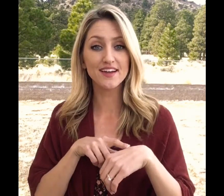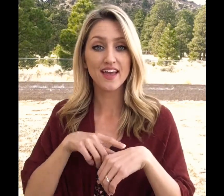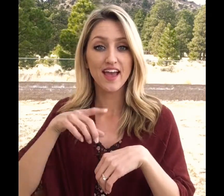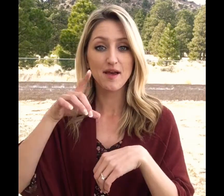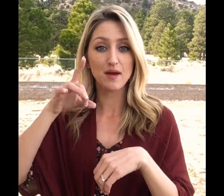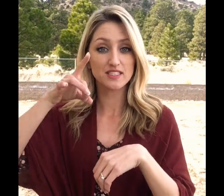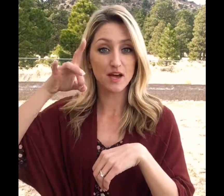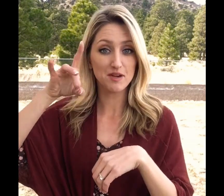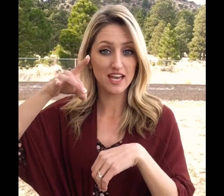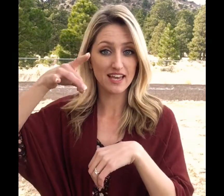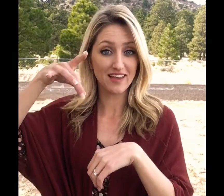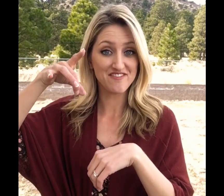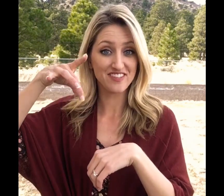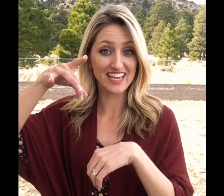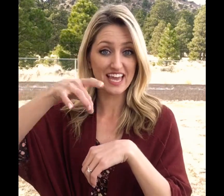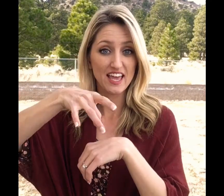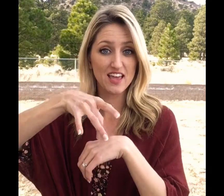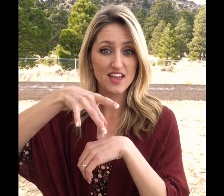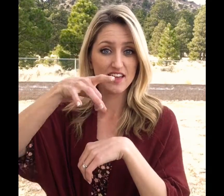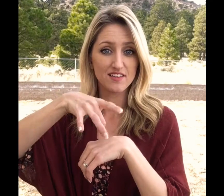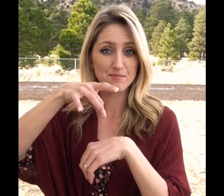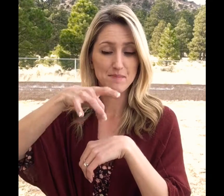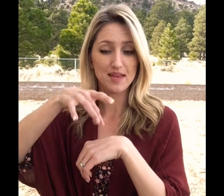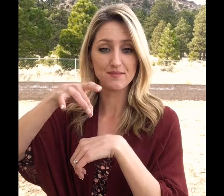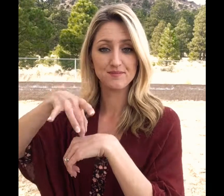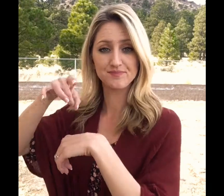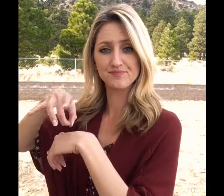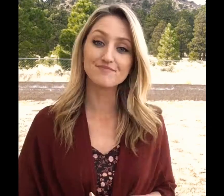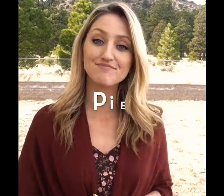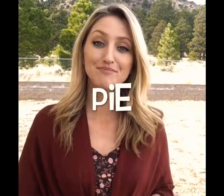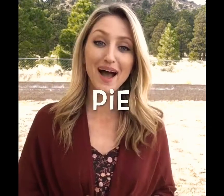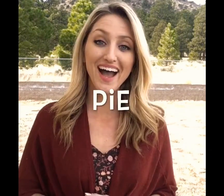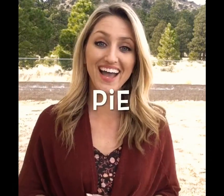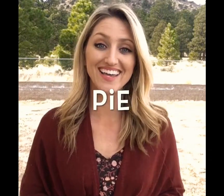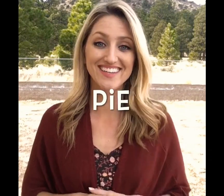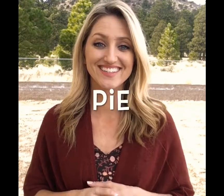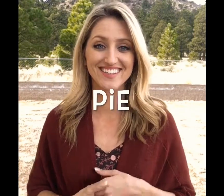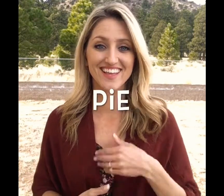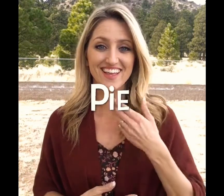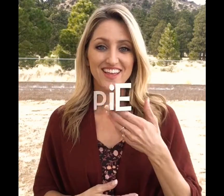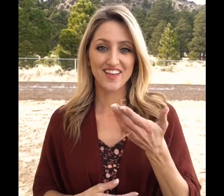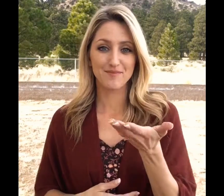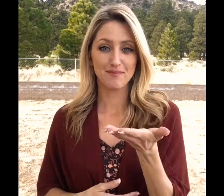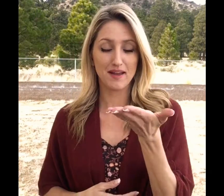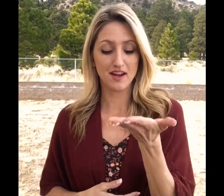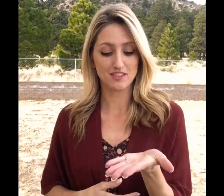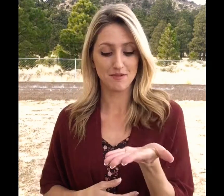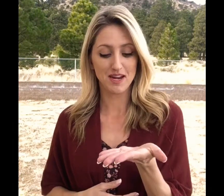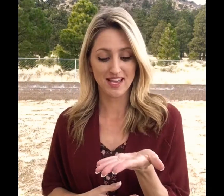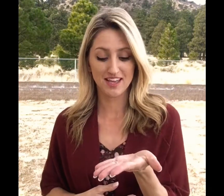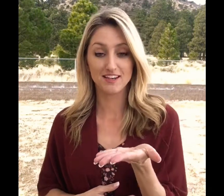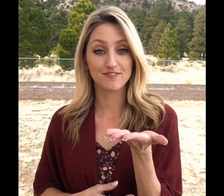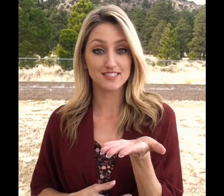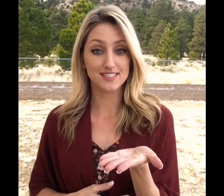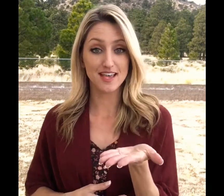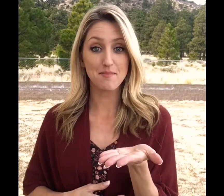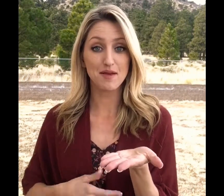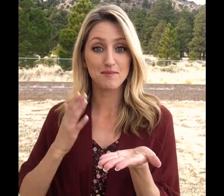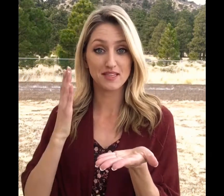and my dominant hand I flick it. Pumpkin. Pie. My non-dominant hand faces up and my